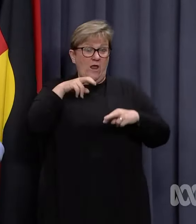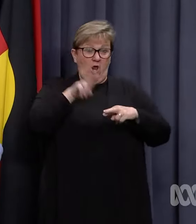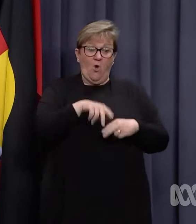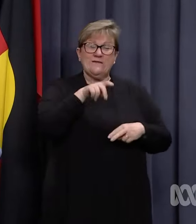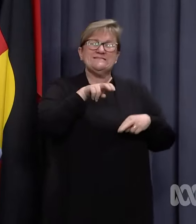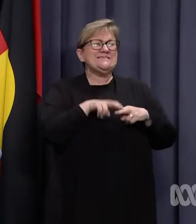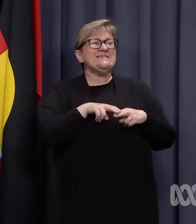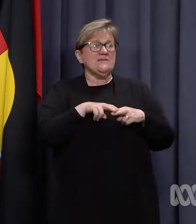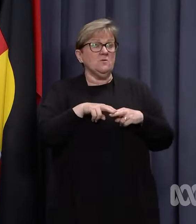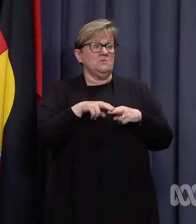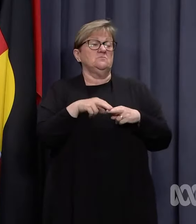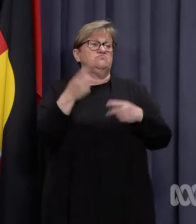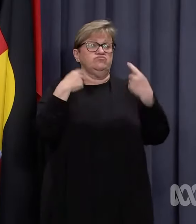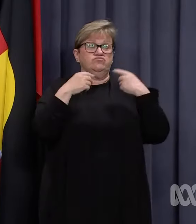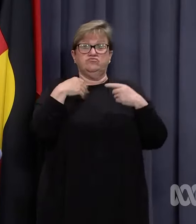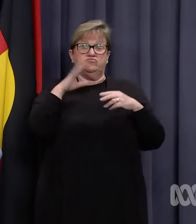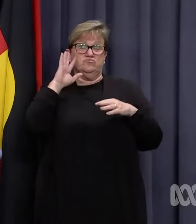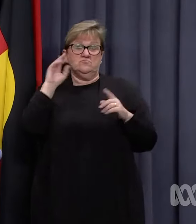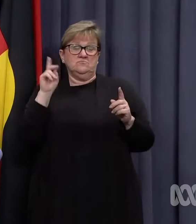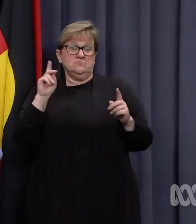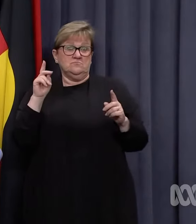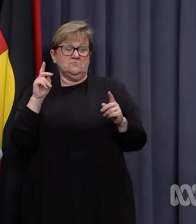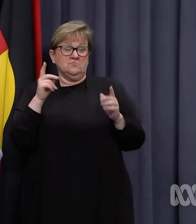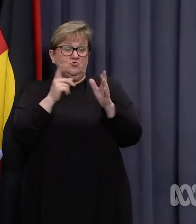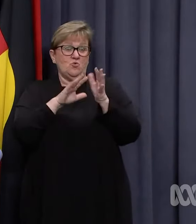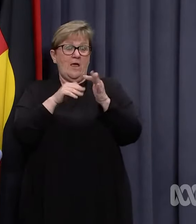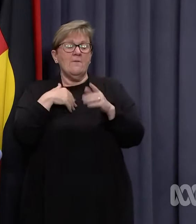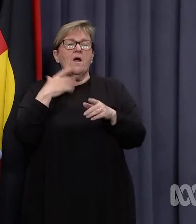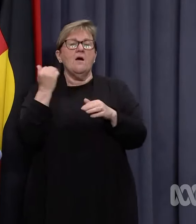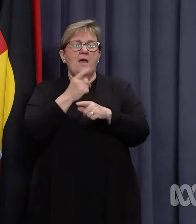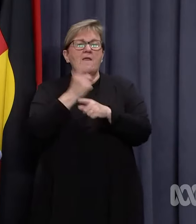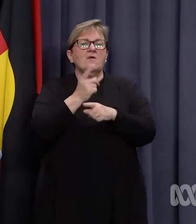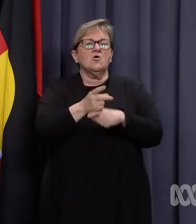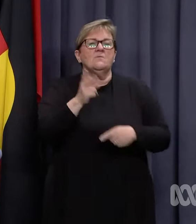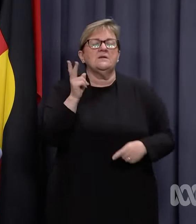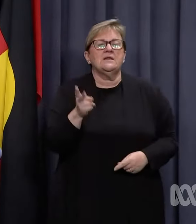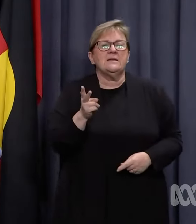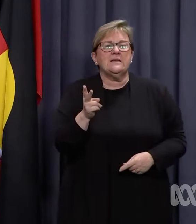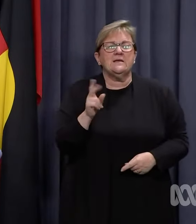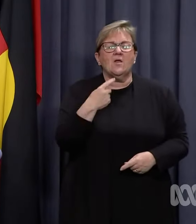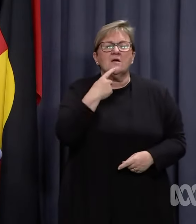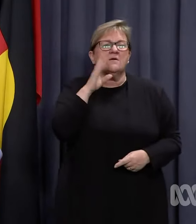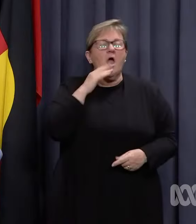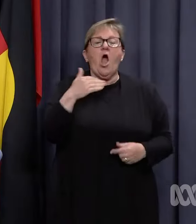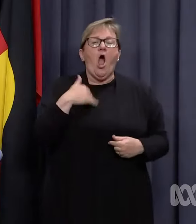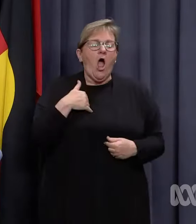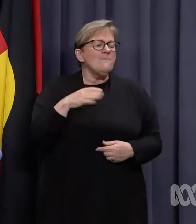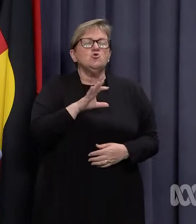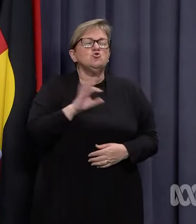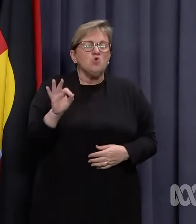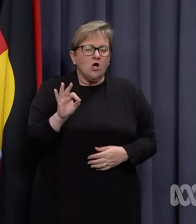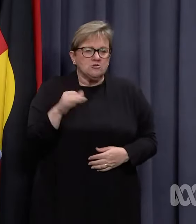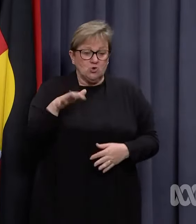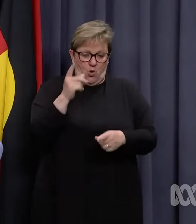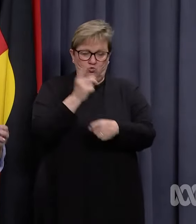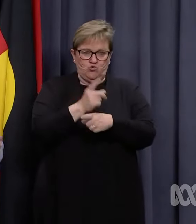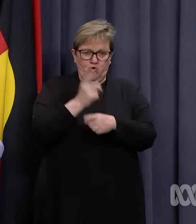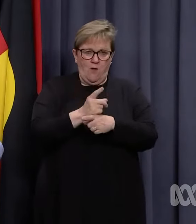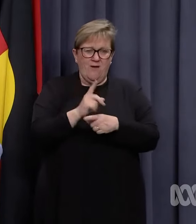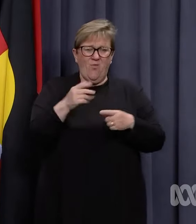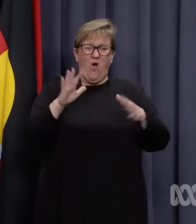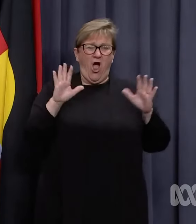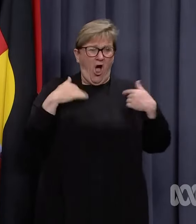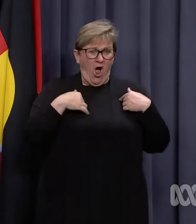I was sitting down there and questions were being put to Amber. I'll make the comment that I've made previously. I'm not going to comment on matters that